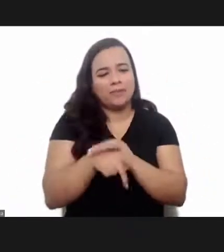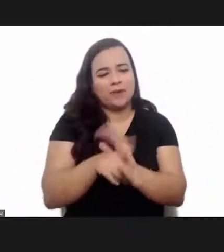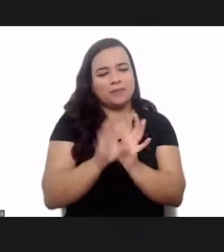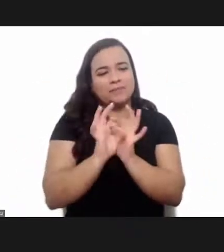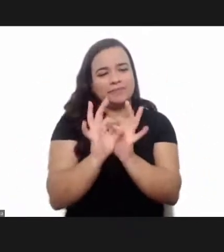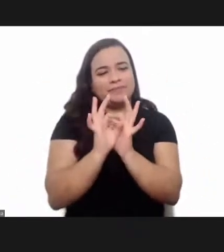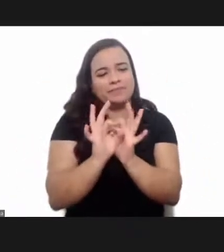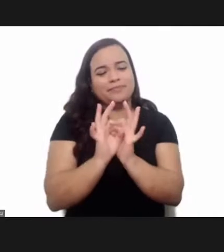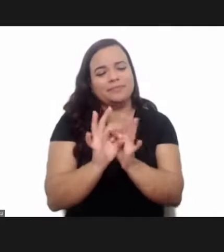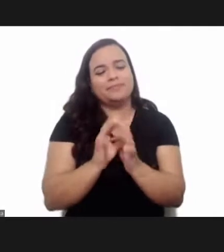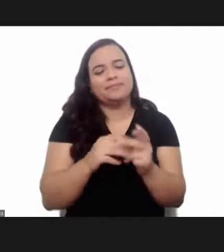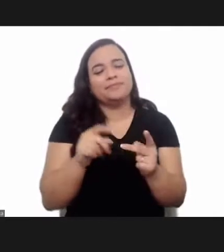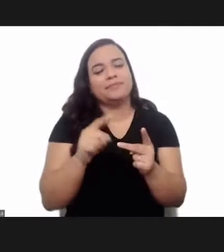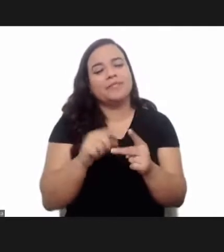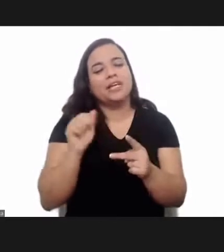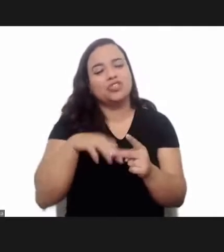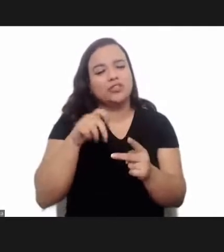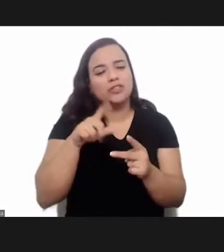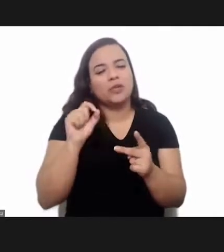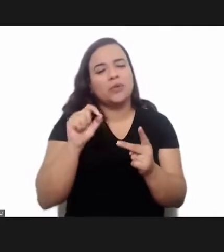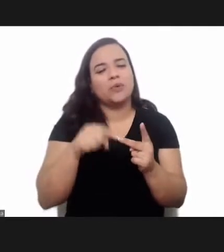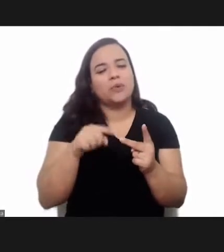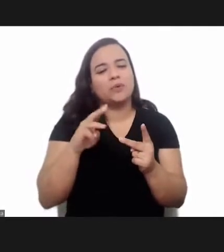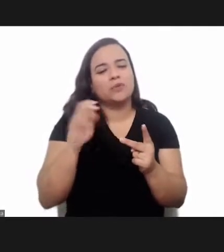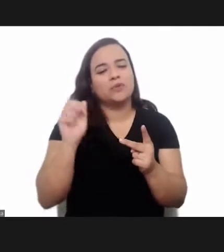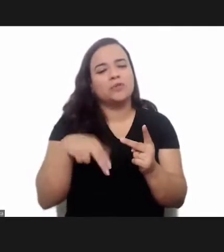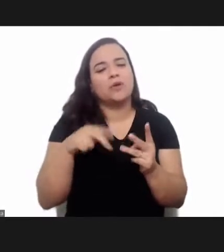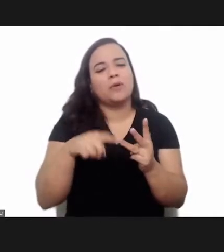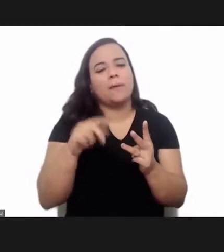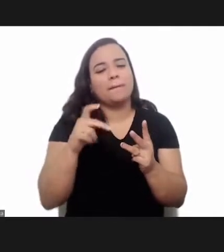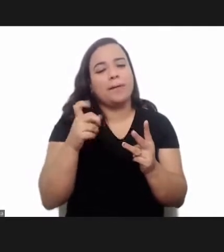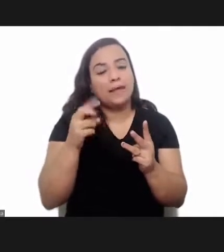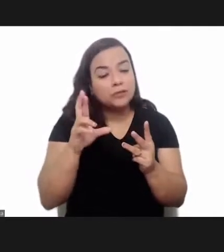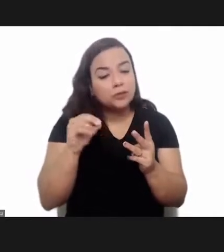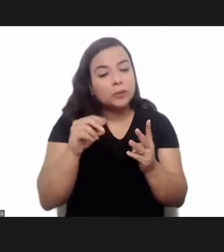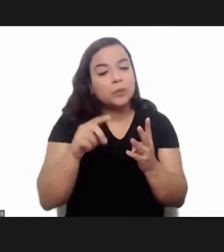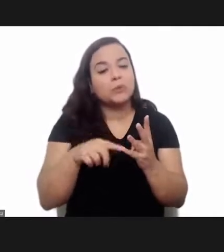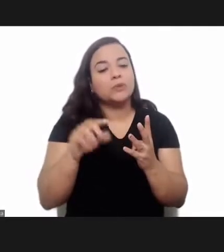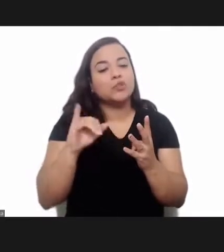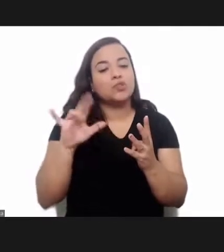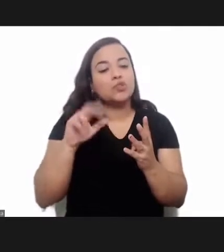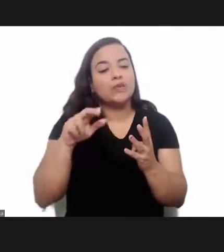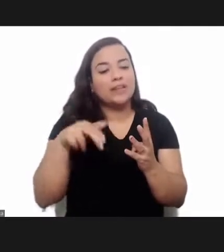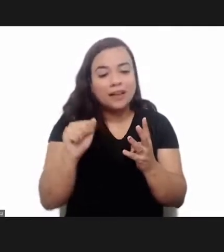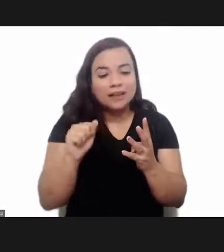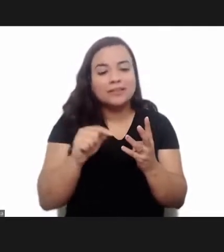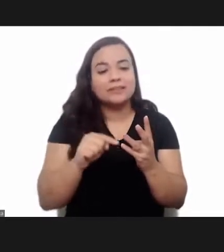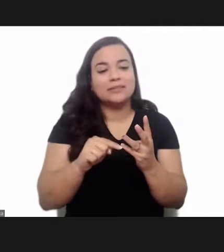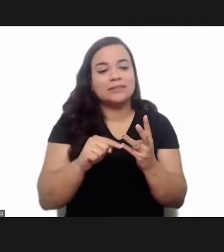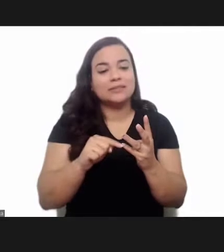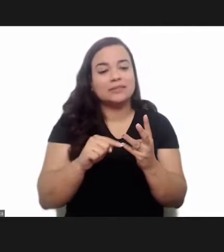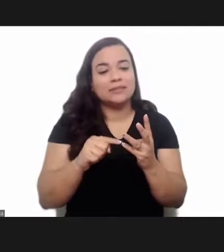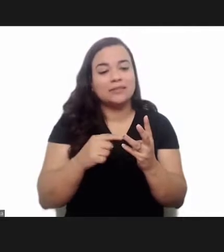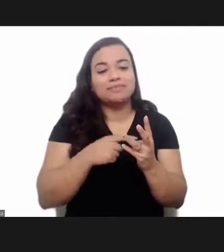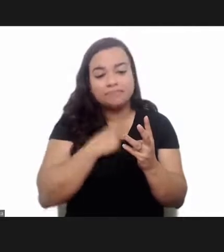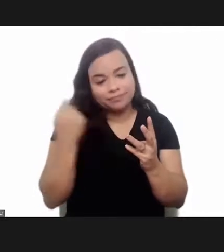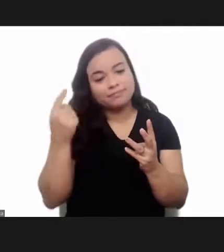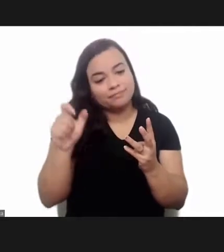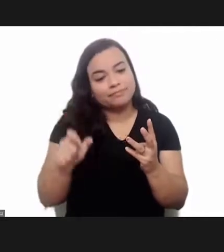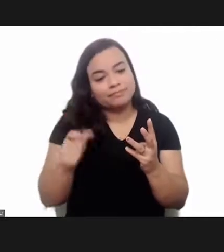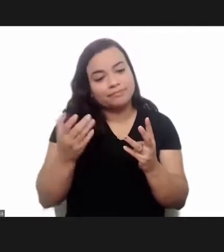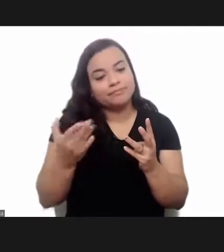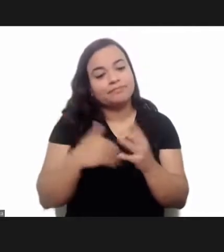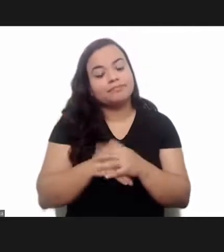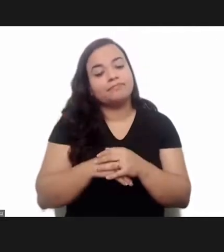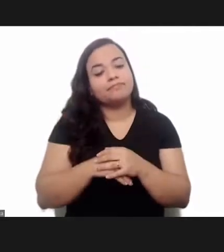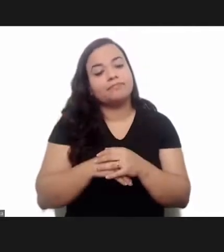julia jonquera wilson salveno pedro albajar and our dear friend julia juliana demes